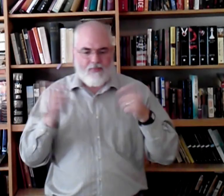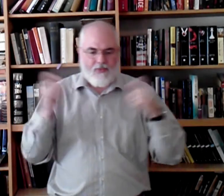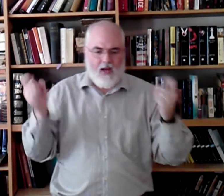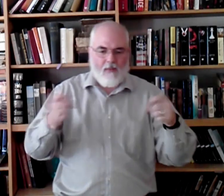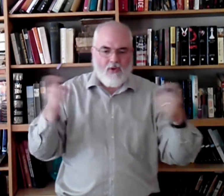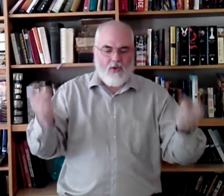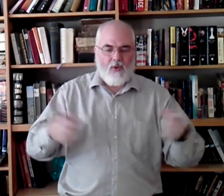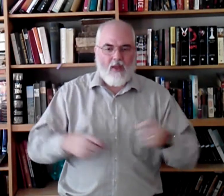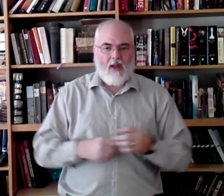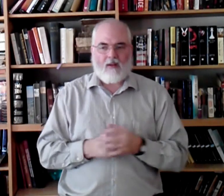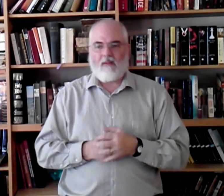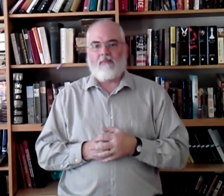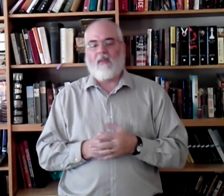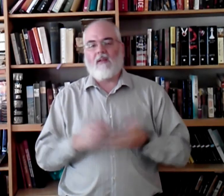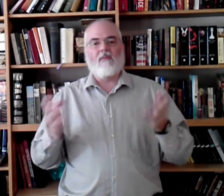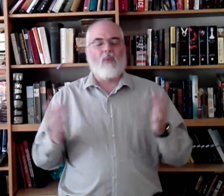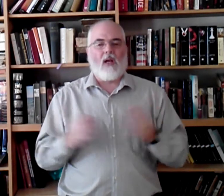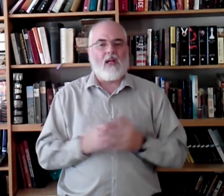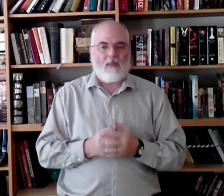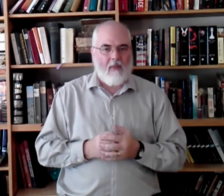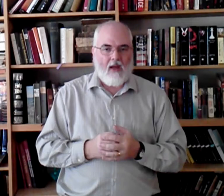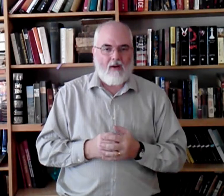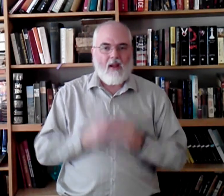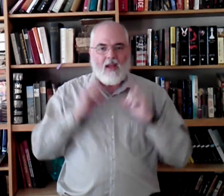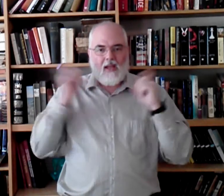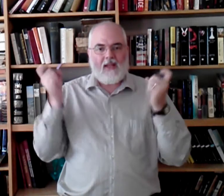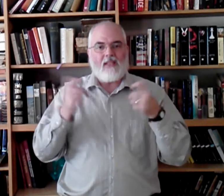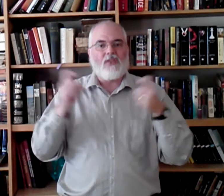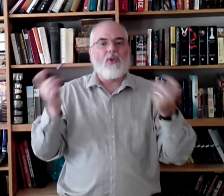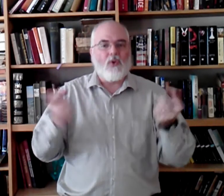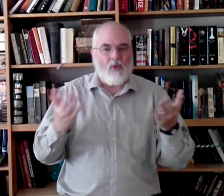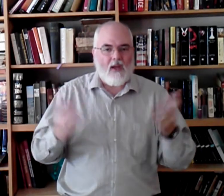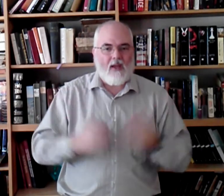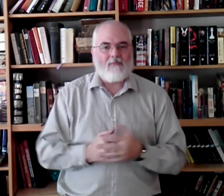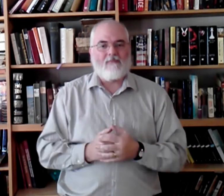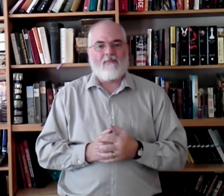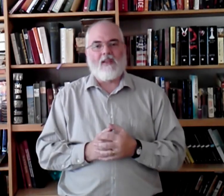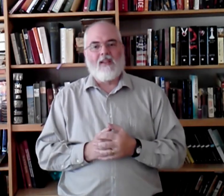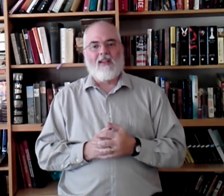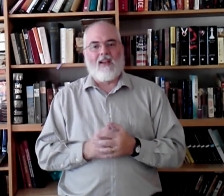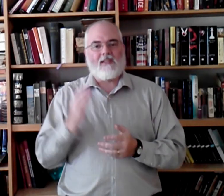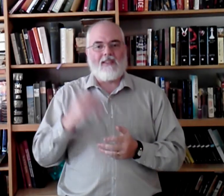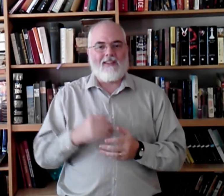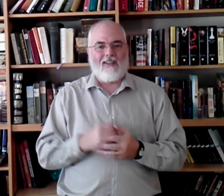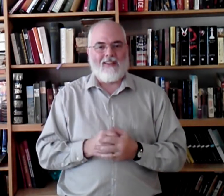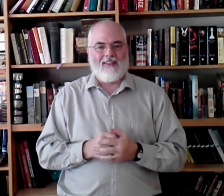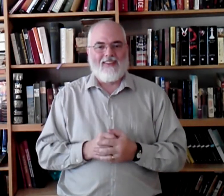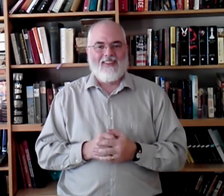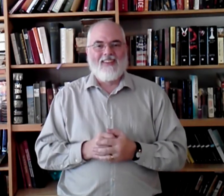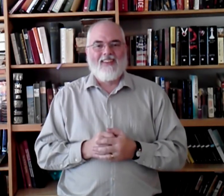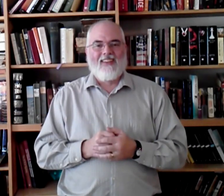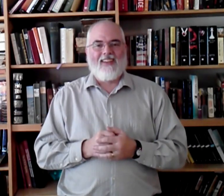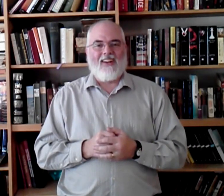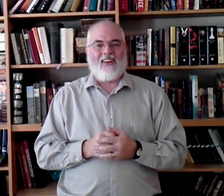times you do that really doesn't matter. At least two, okay? Less than ten. Alright.